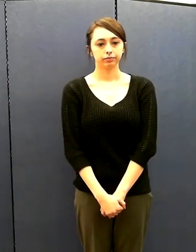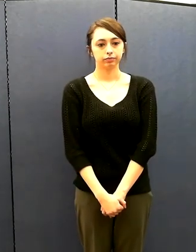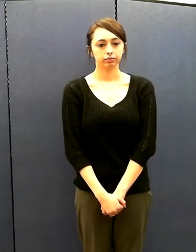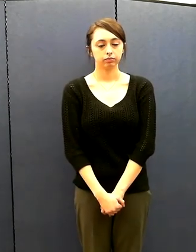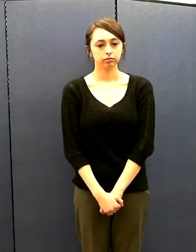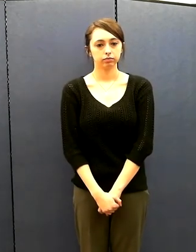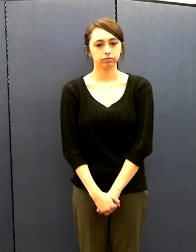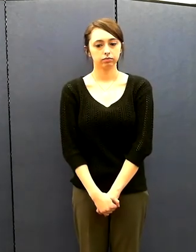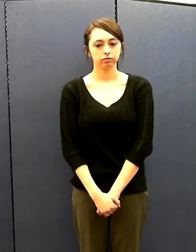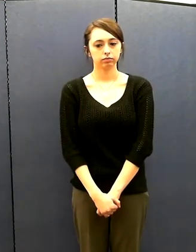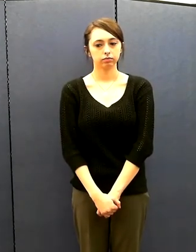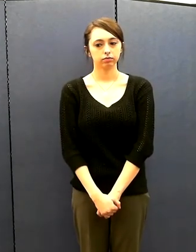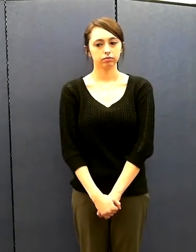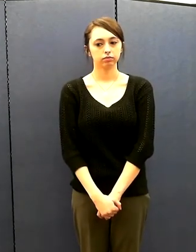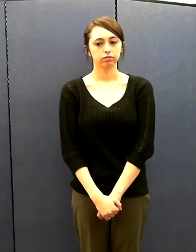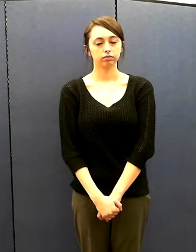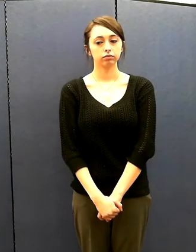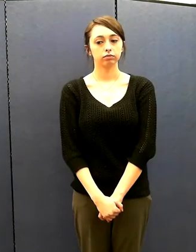especially the use of helmets.